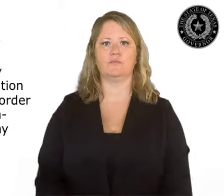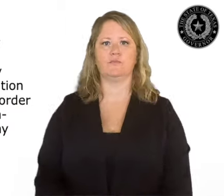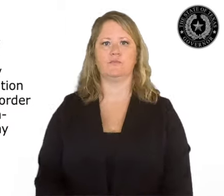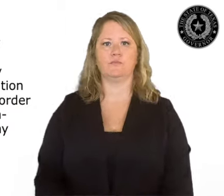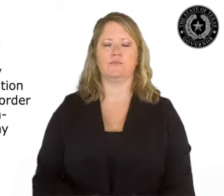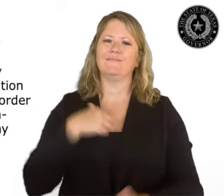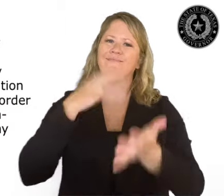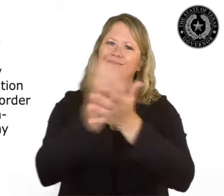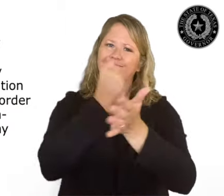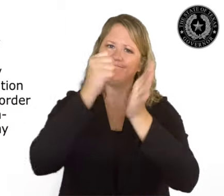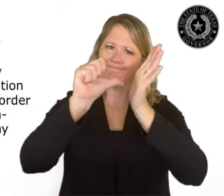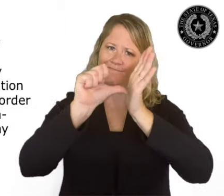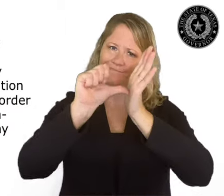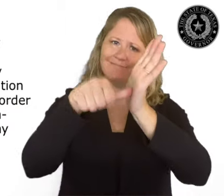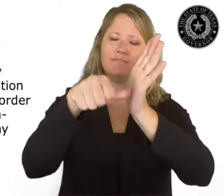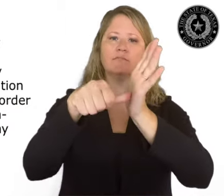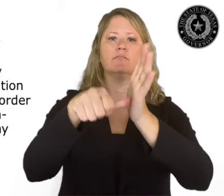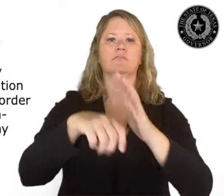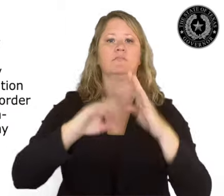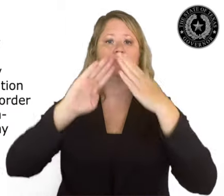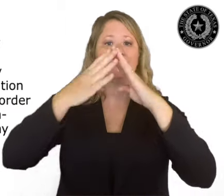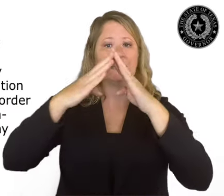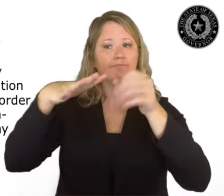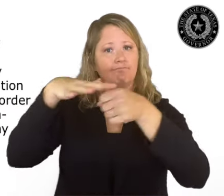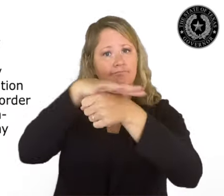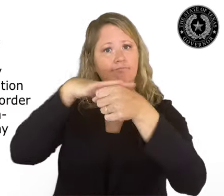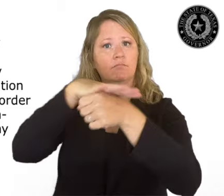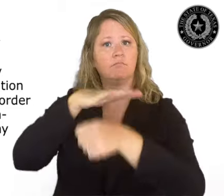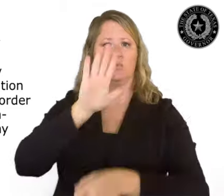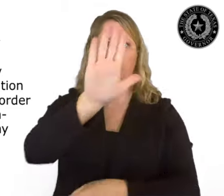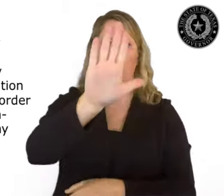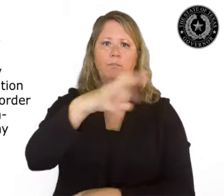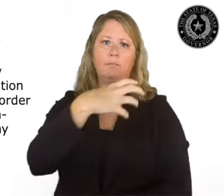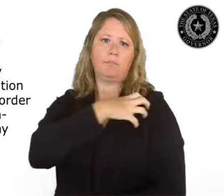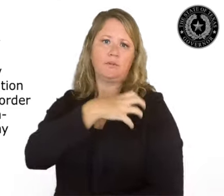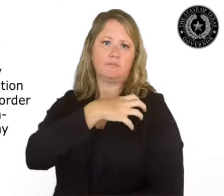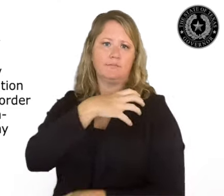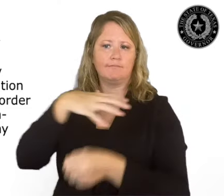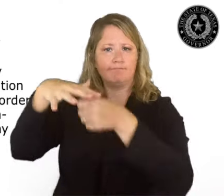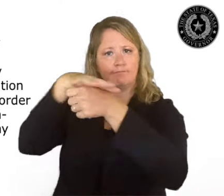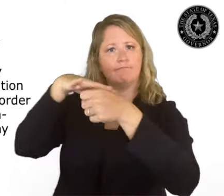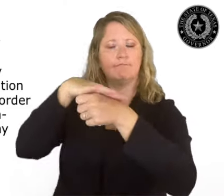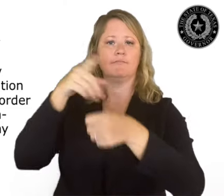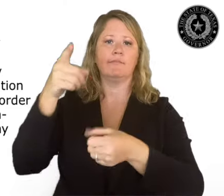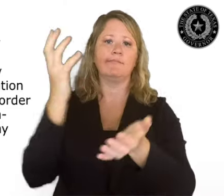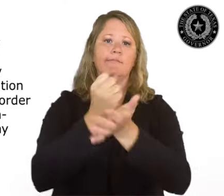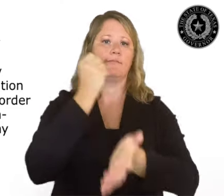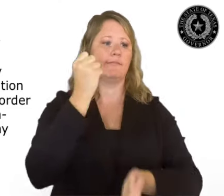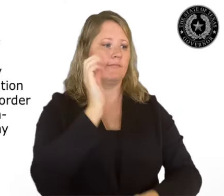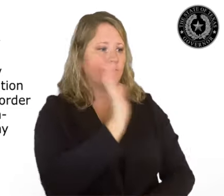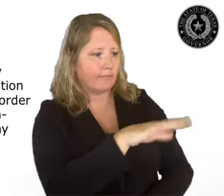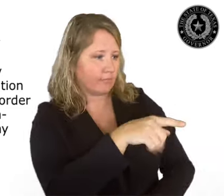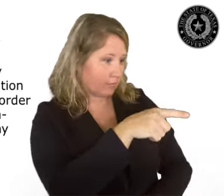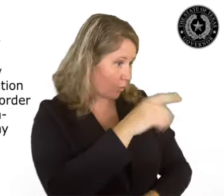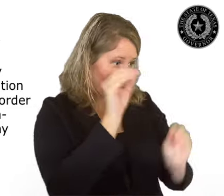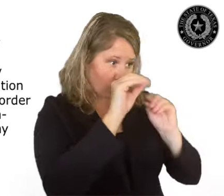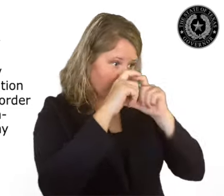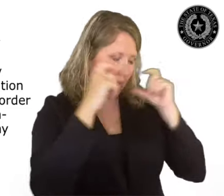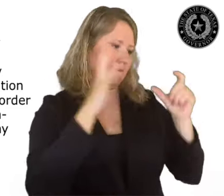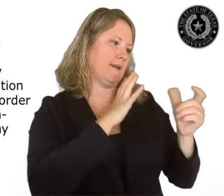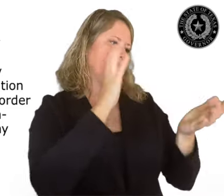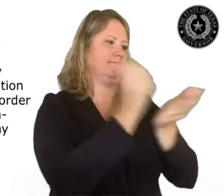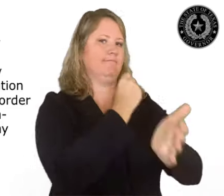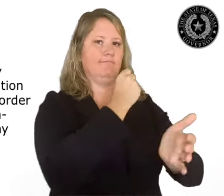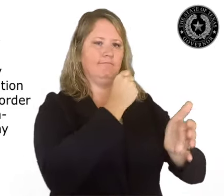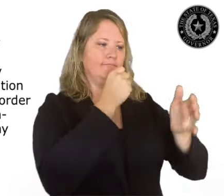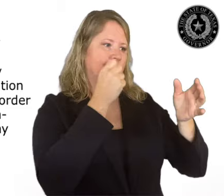executive orders. But no law enforcement or other official may detain, arrest, or confine in jail